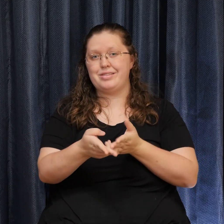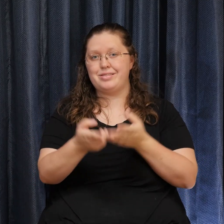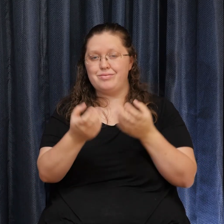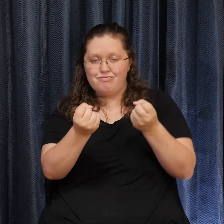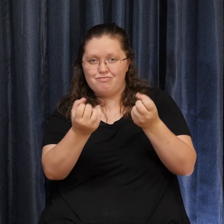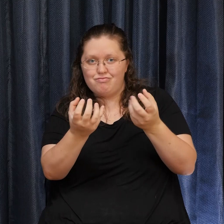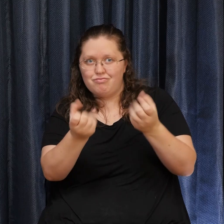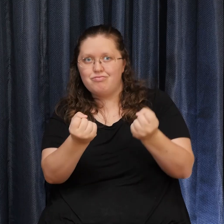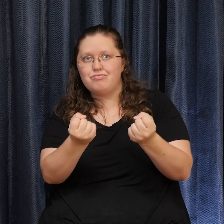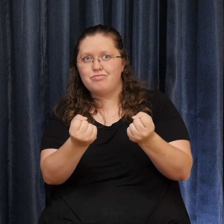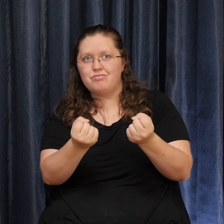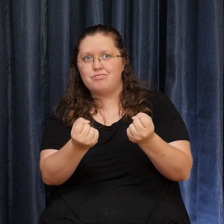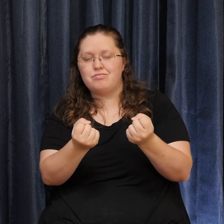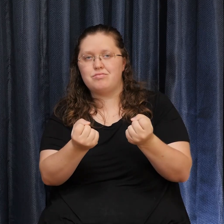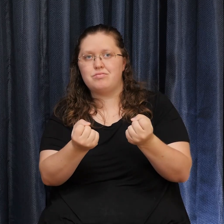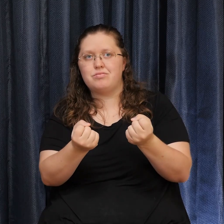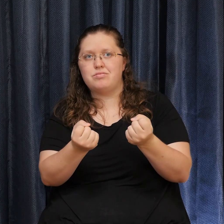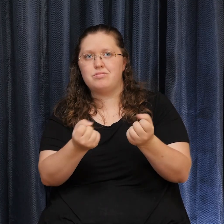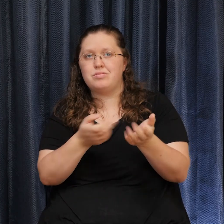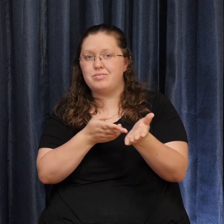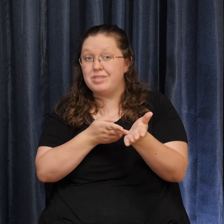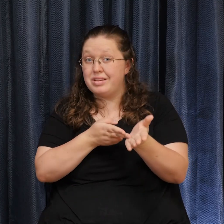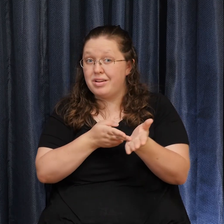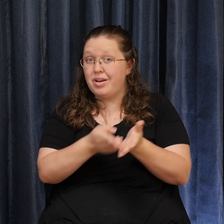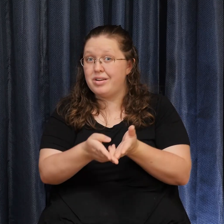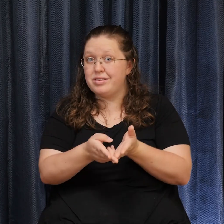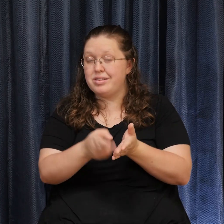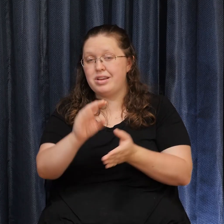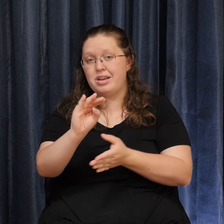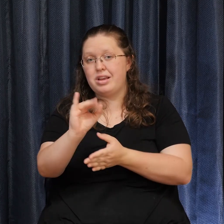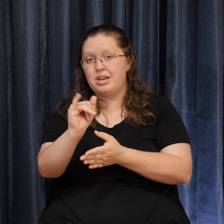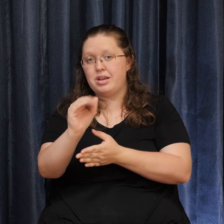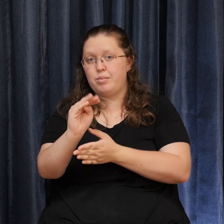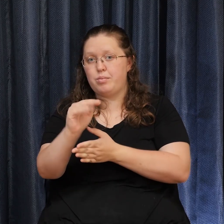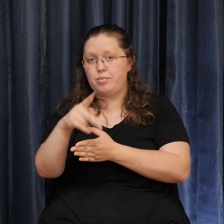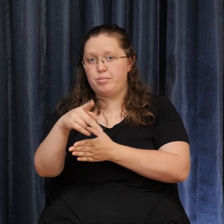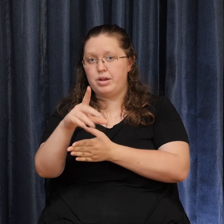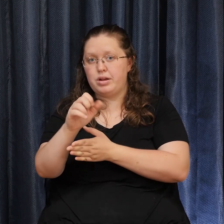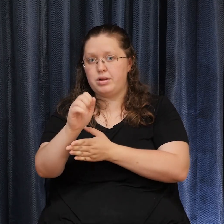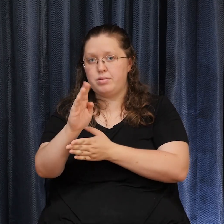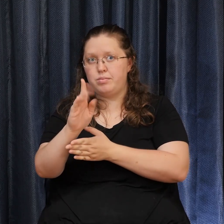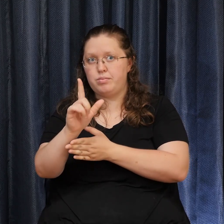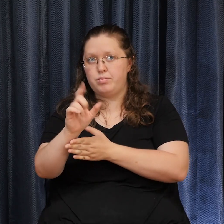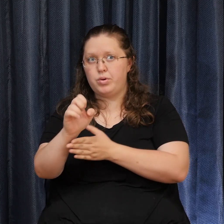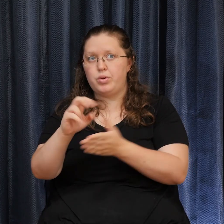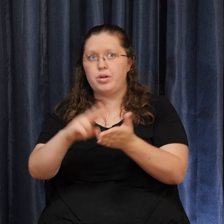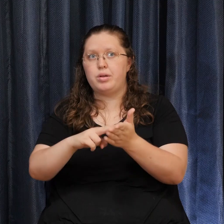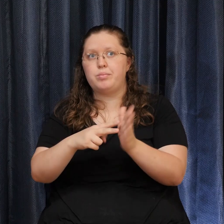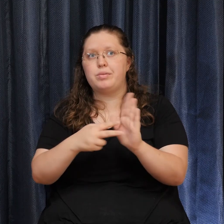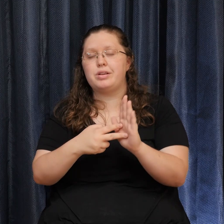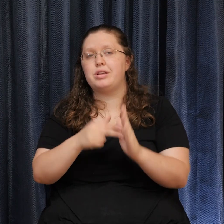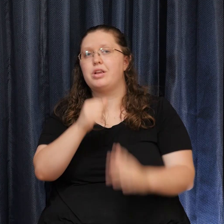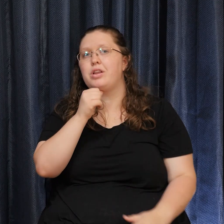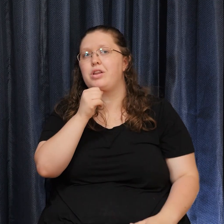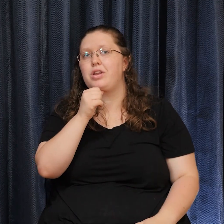Being impeccable Is not going Against yourself Don't take anything Personally